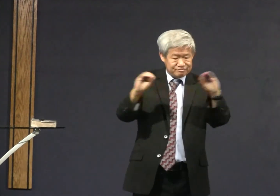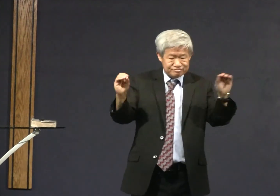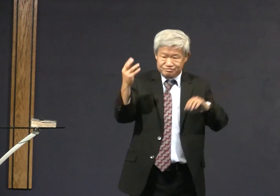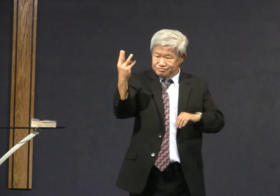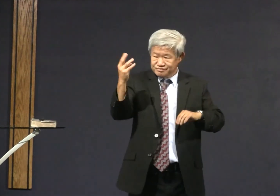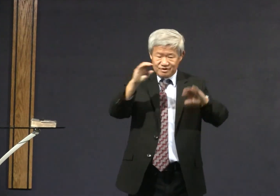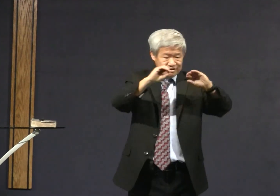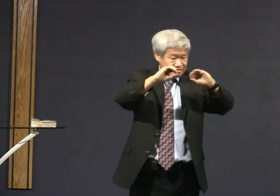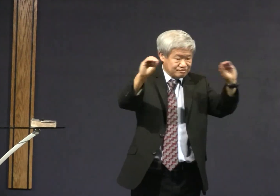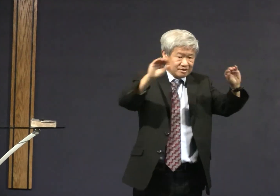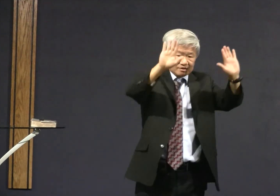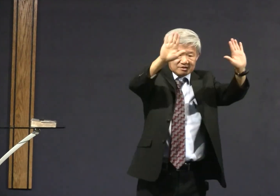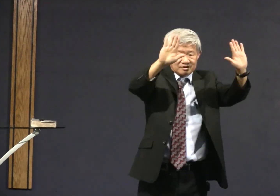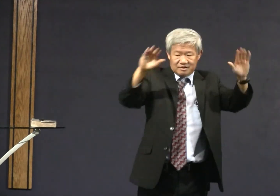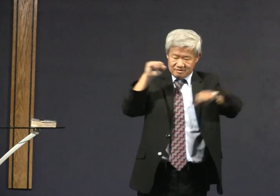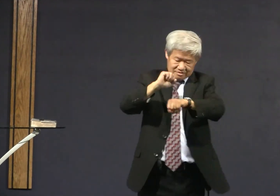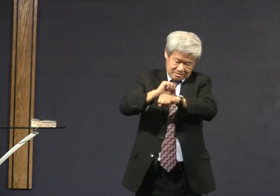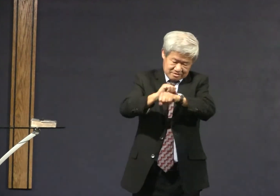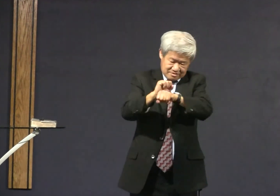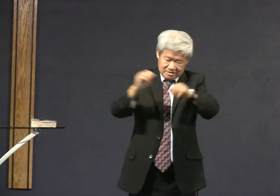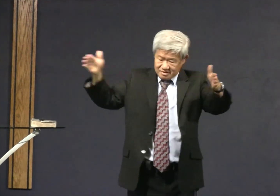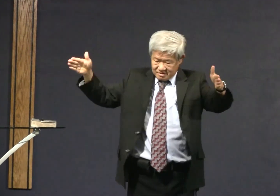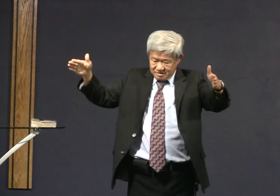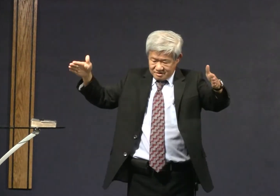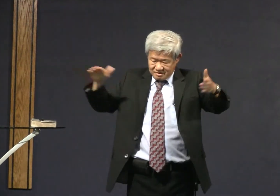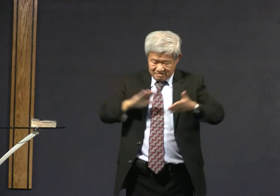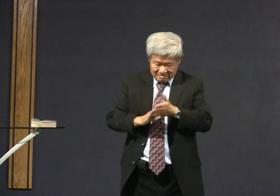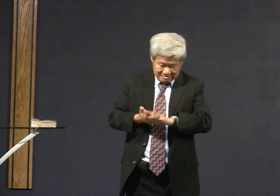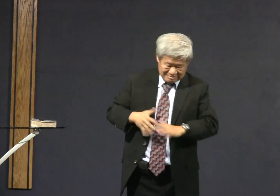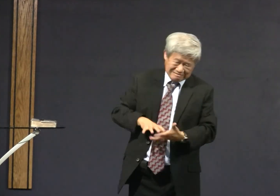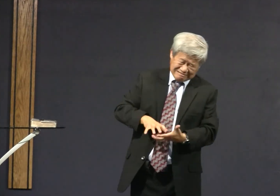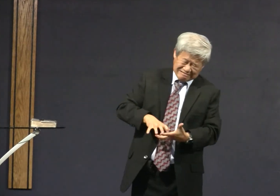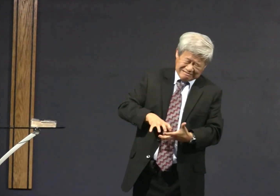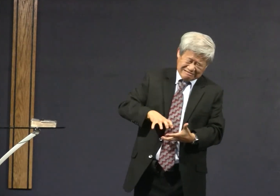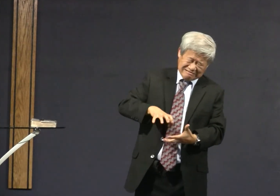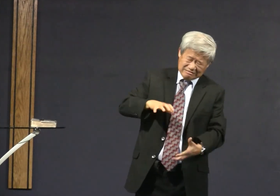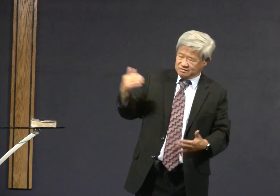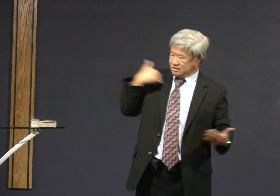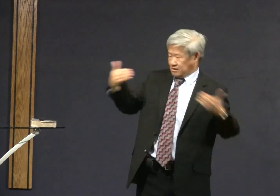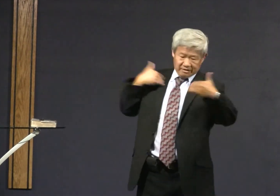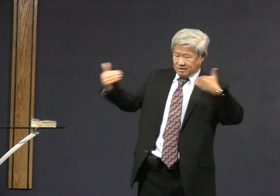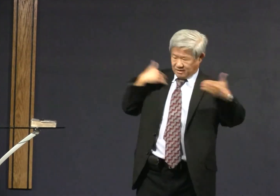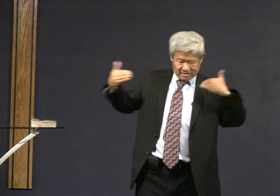Sunday you're working and you get rich